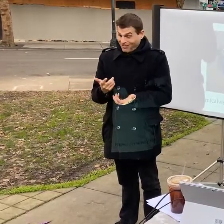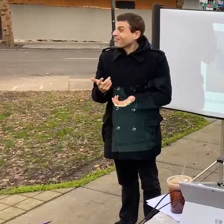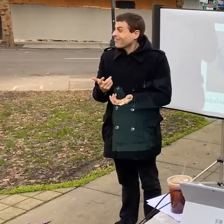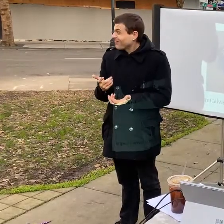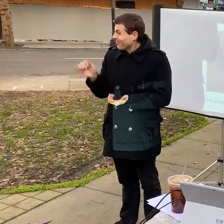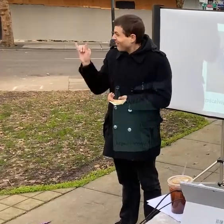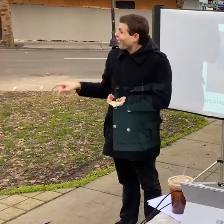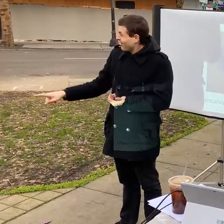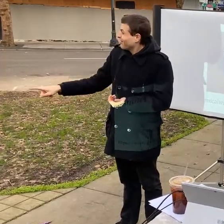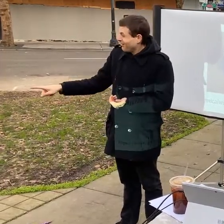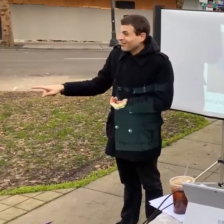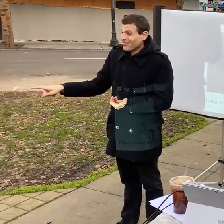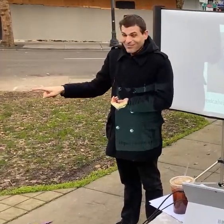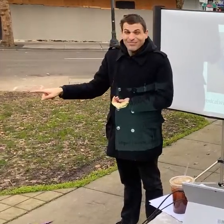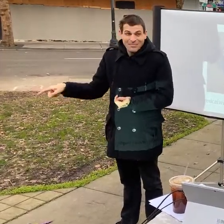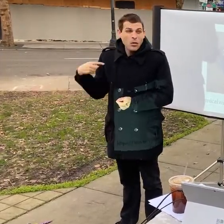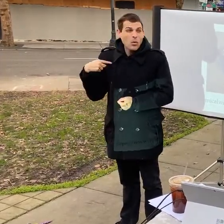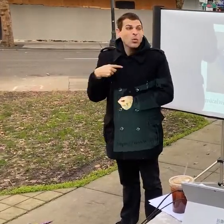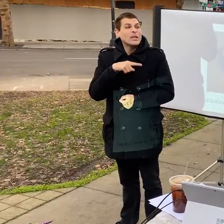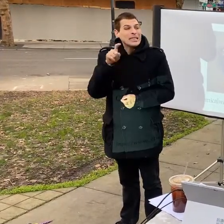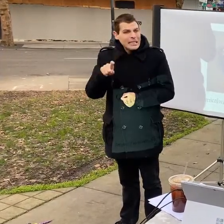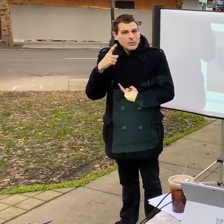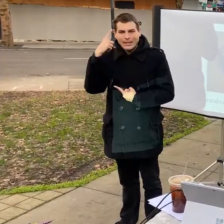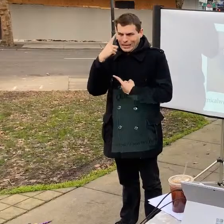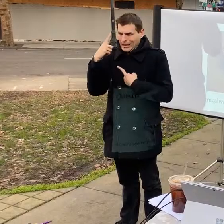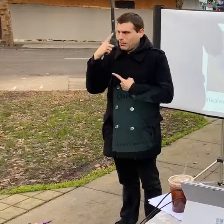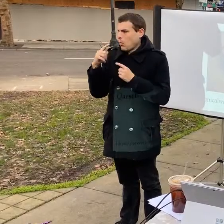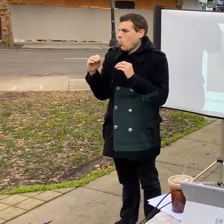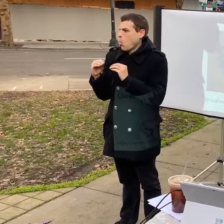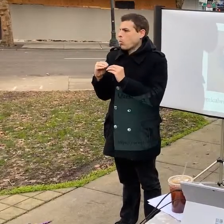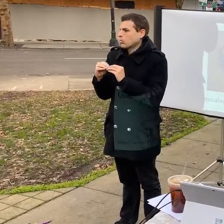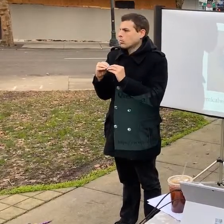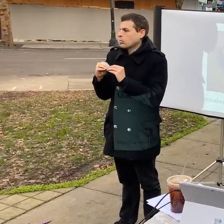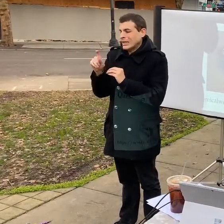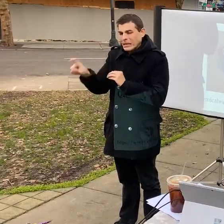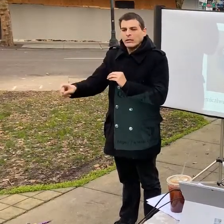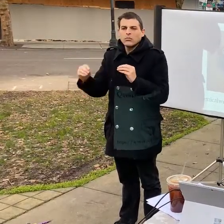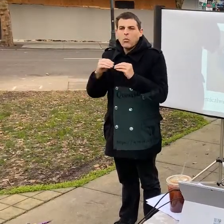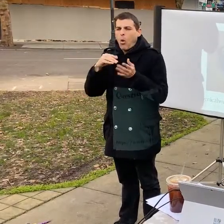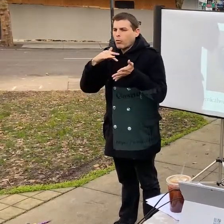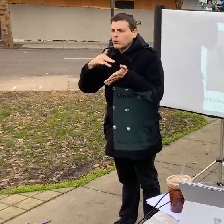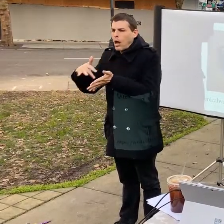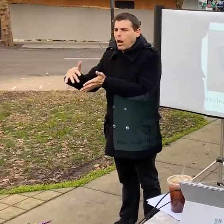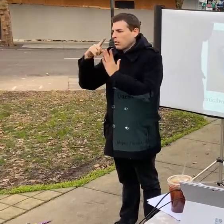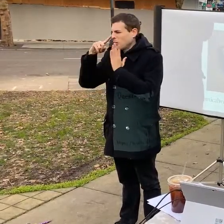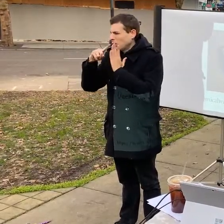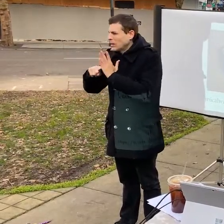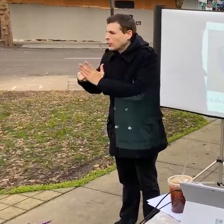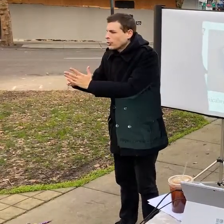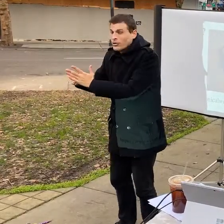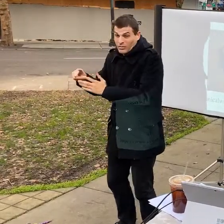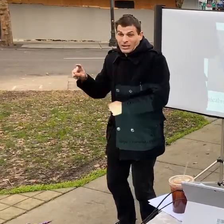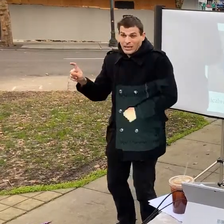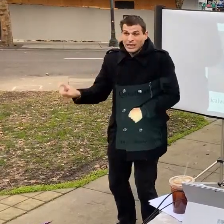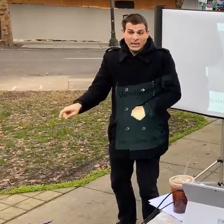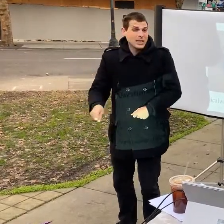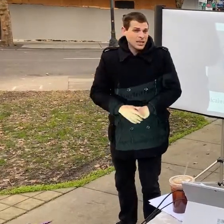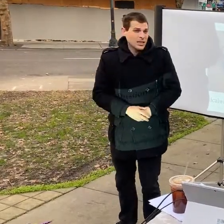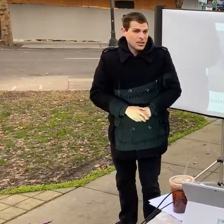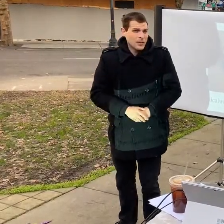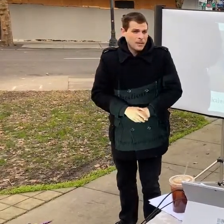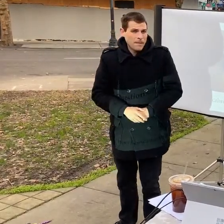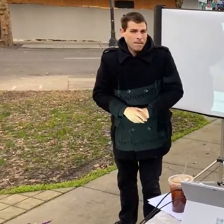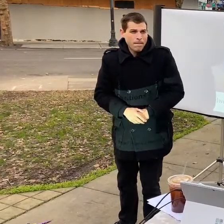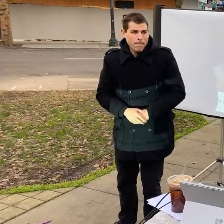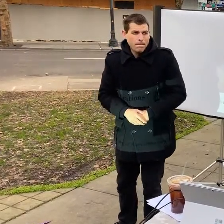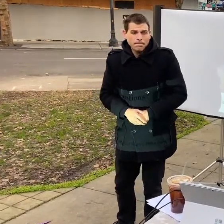that's the kind of stuff that i think we need to be thinking about getting folks to study um right like obviously there's a lot of research in